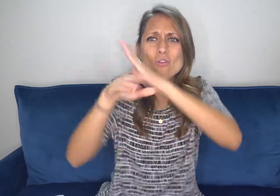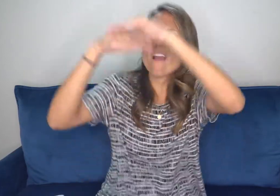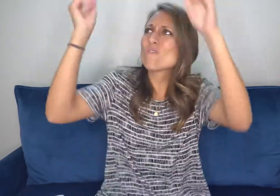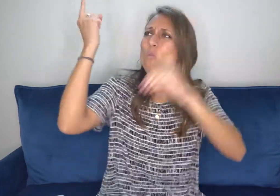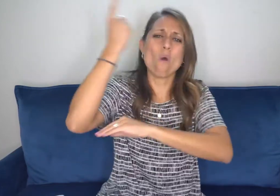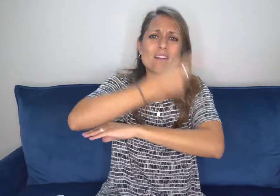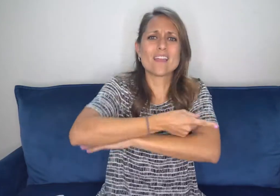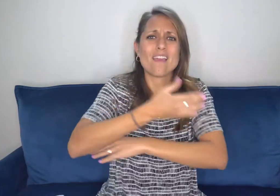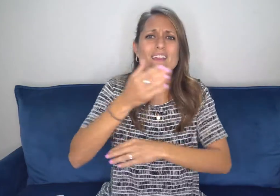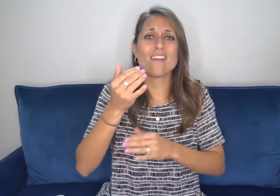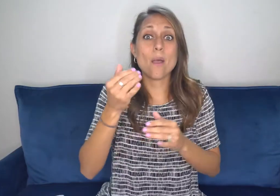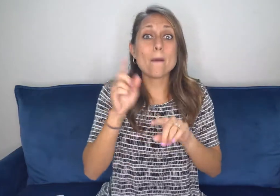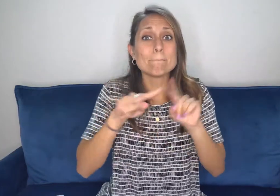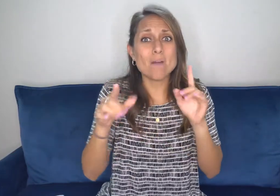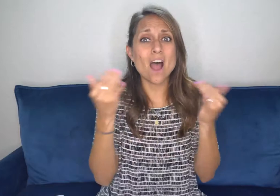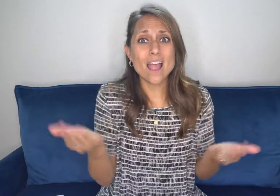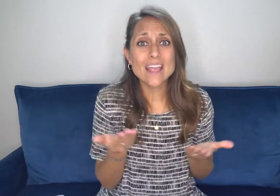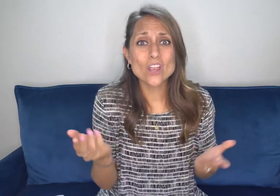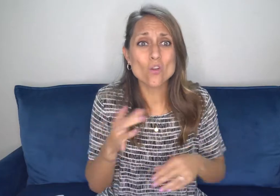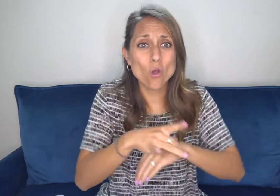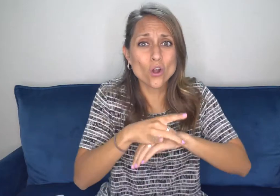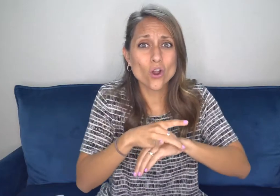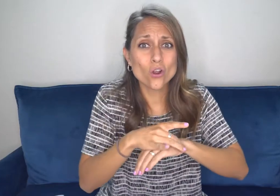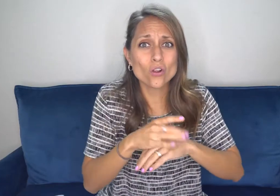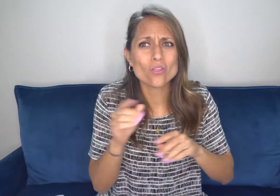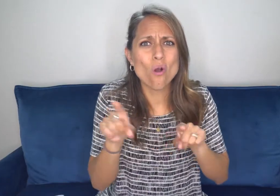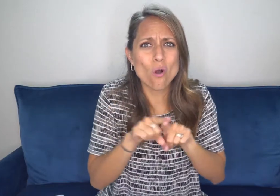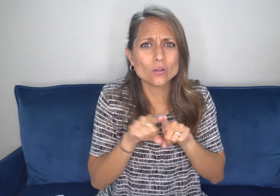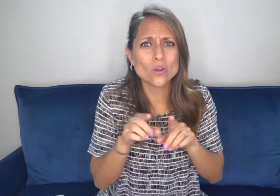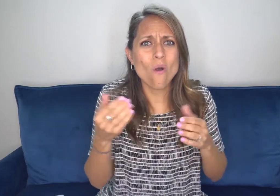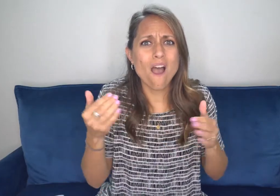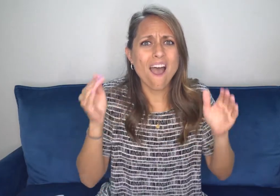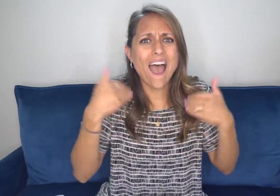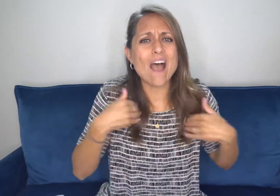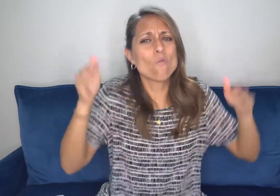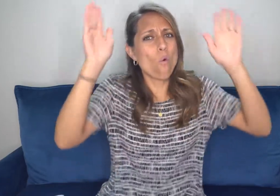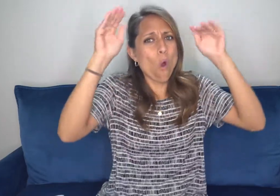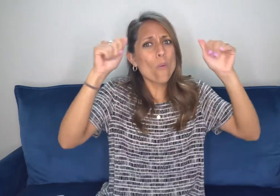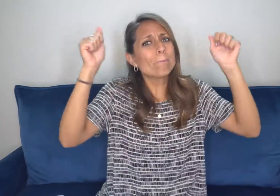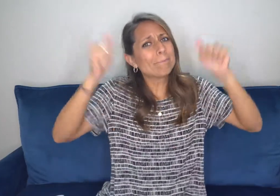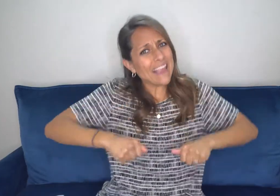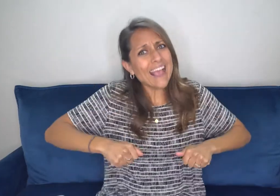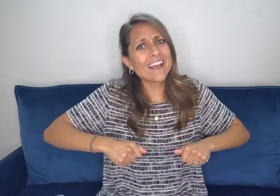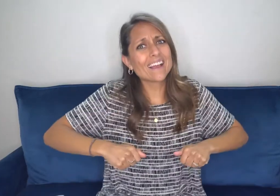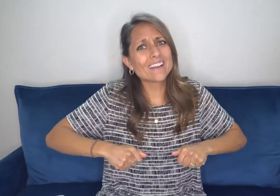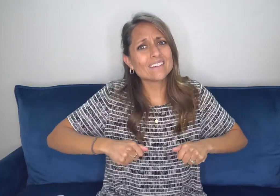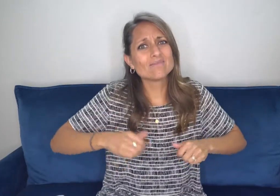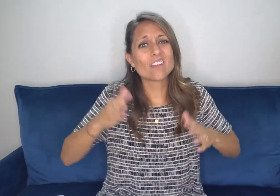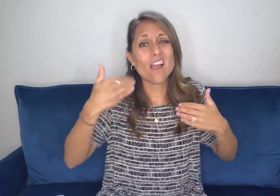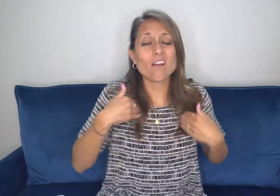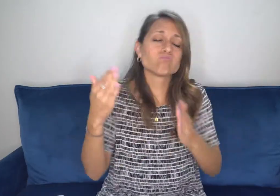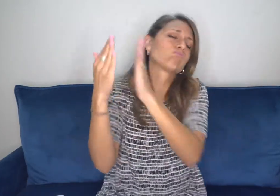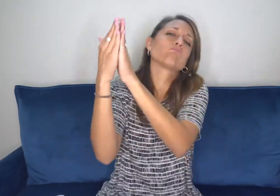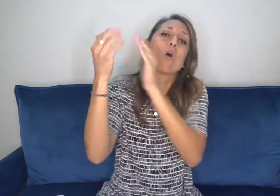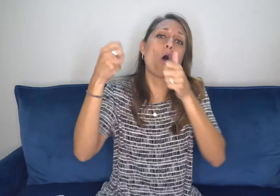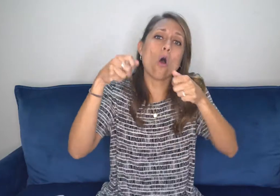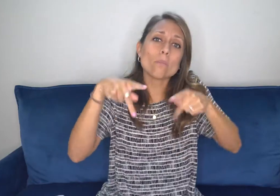Now we have the opportunity to be in heaven one day, but also here on earth, we have hope. We have hope now.